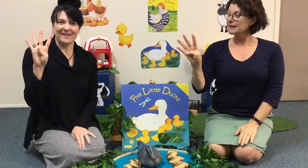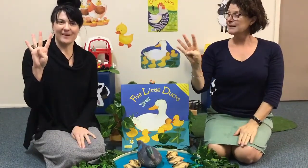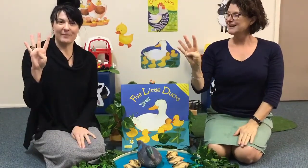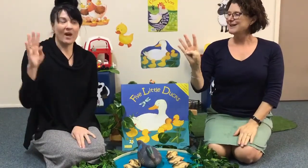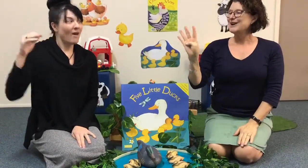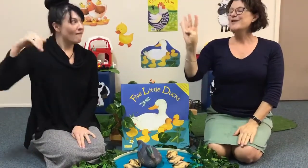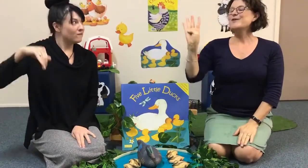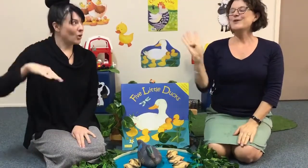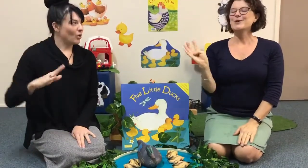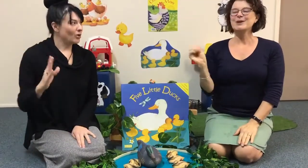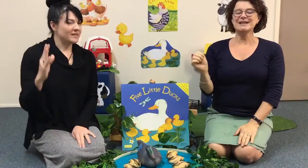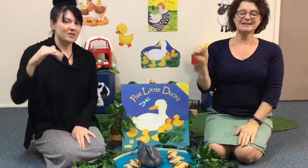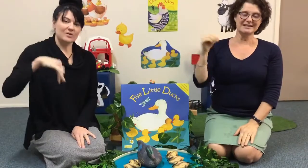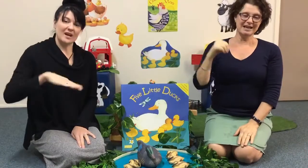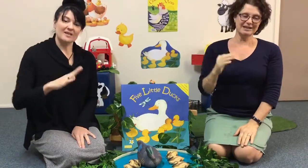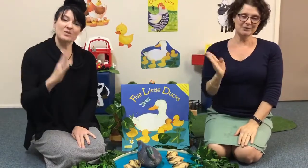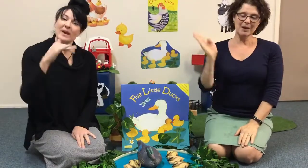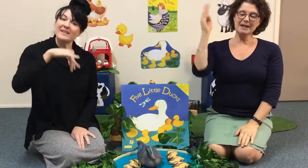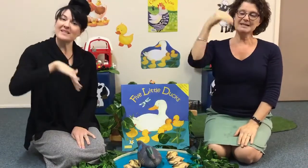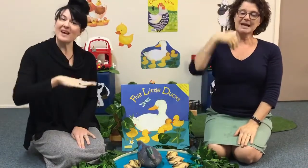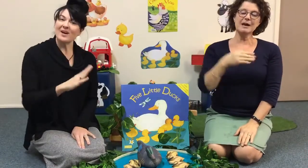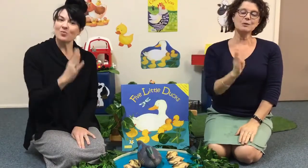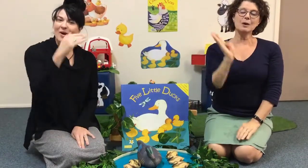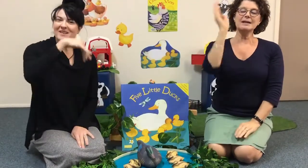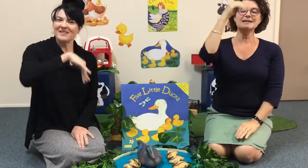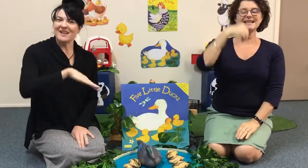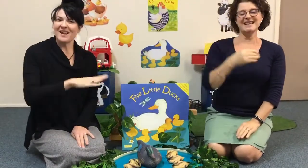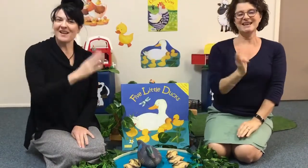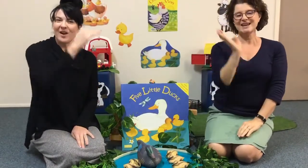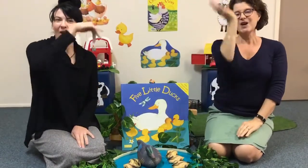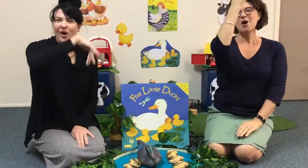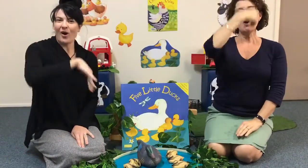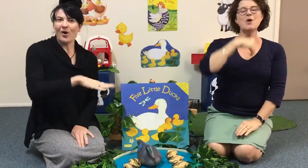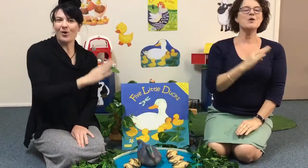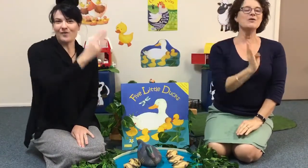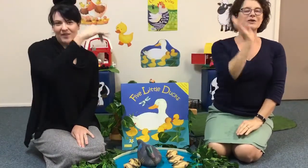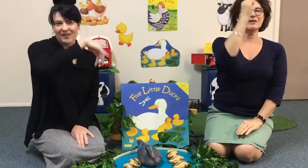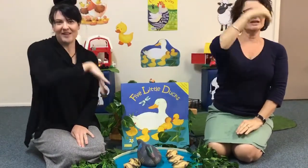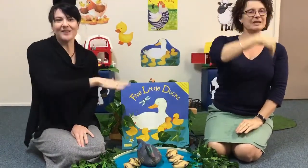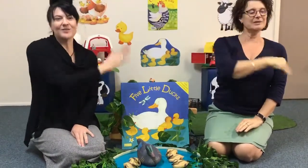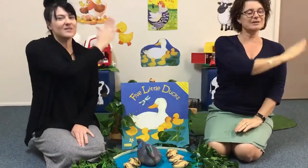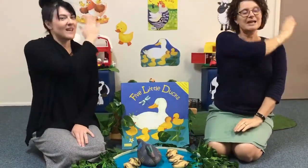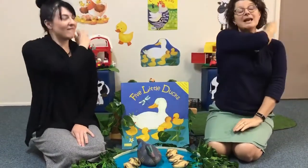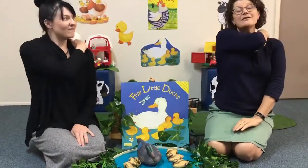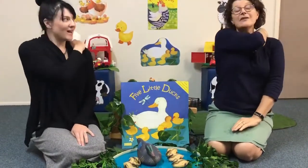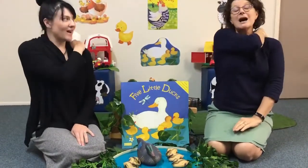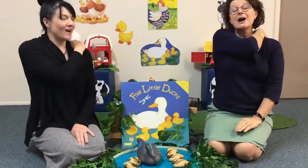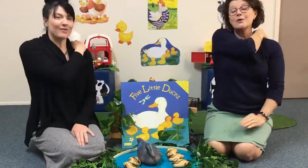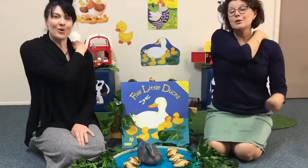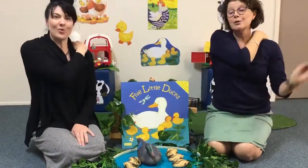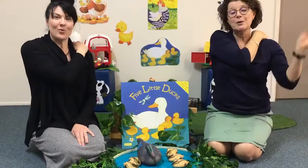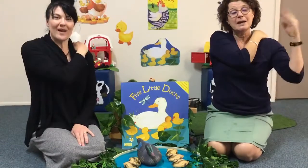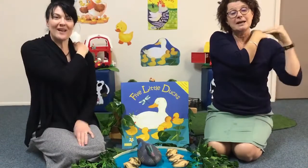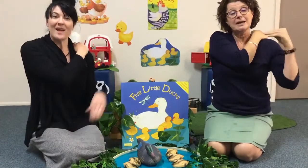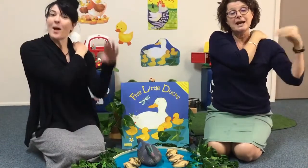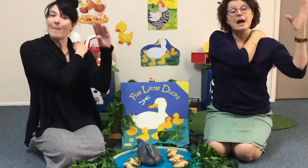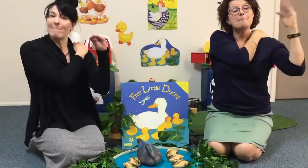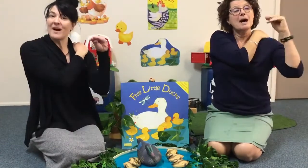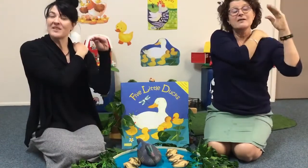Four Little Ducks went out one day Over the hills and far away Mother